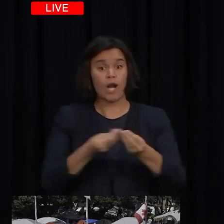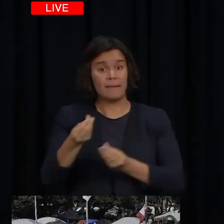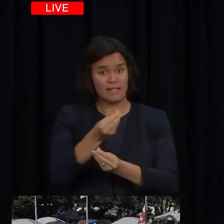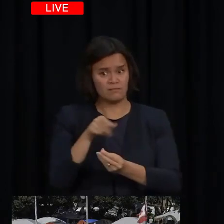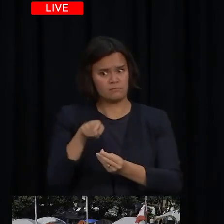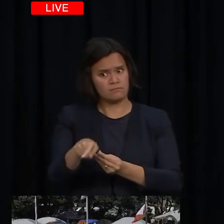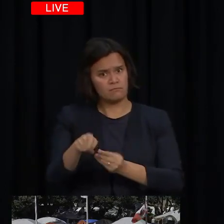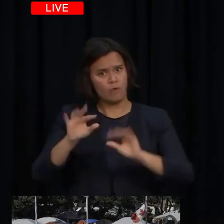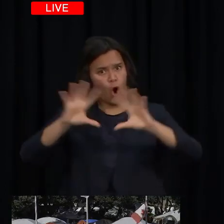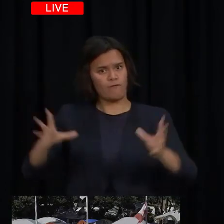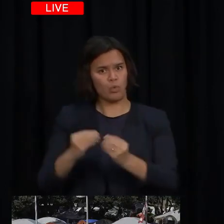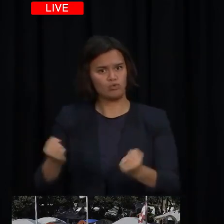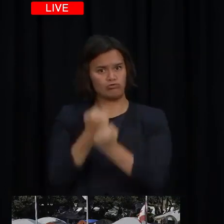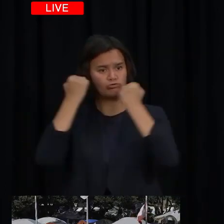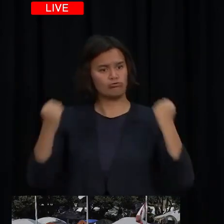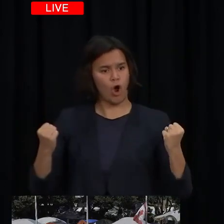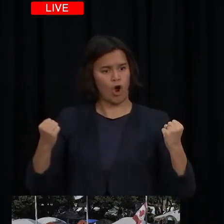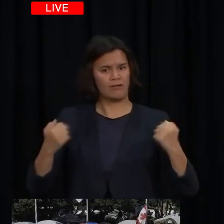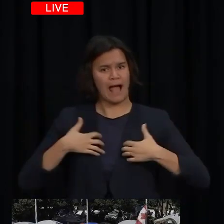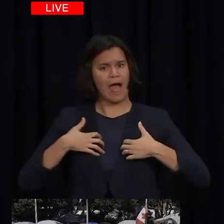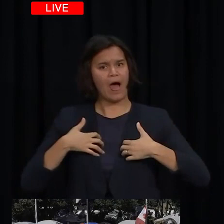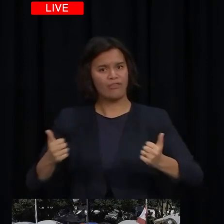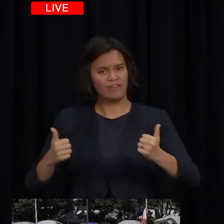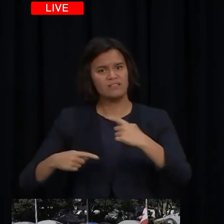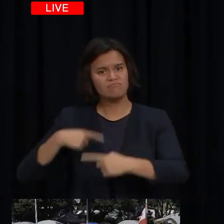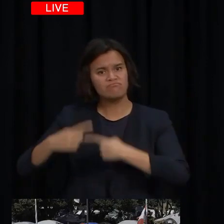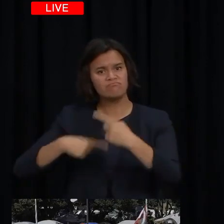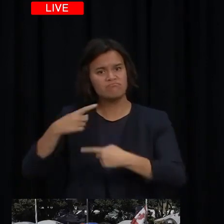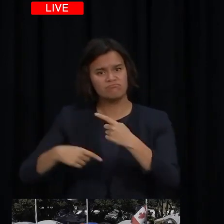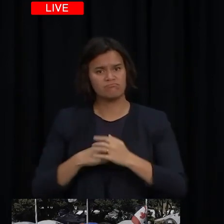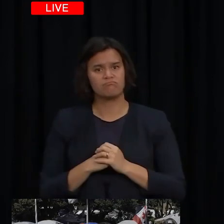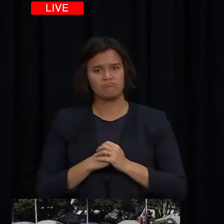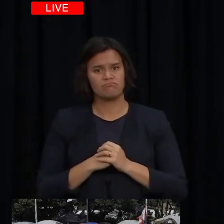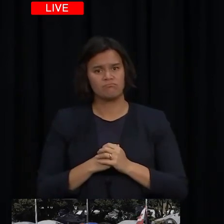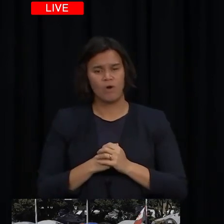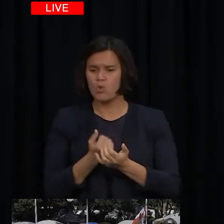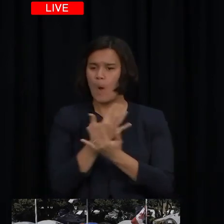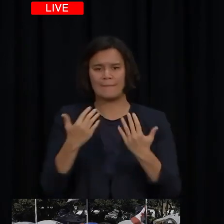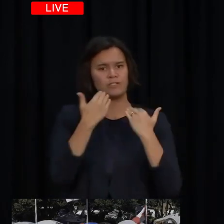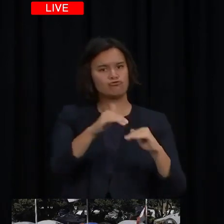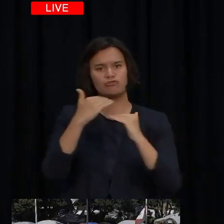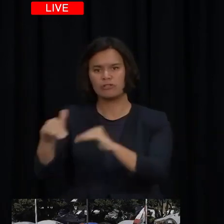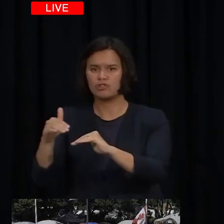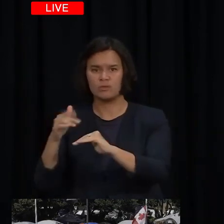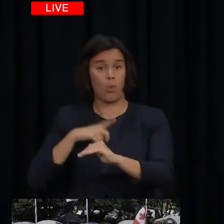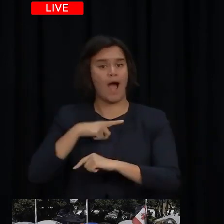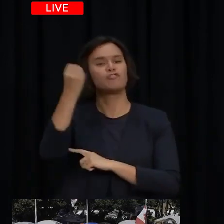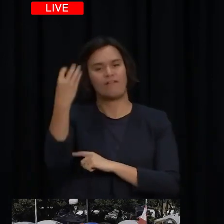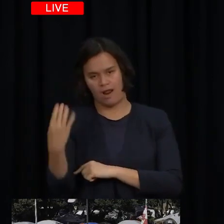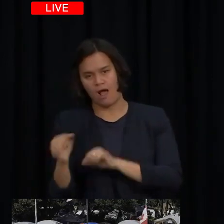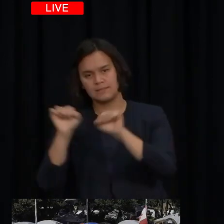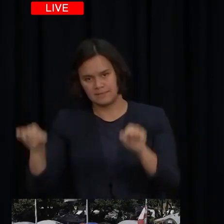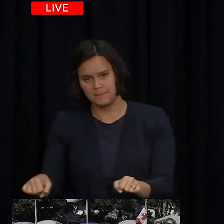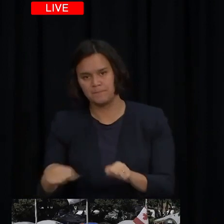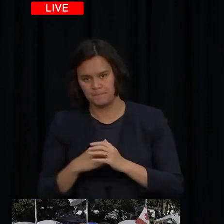has remained strong as most businesses are able to operate with only limited restrictions. This reinforces the decision not to